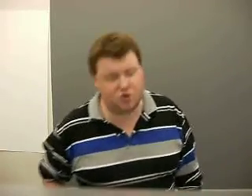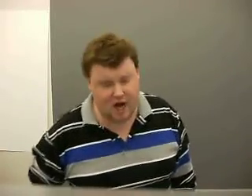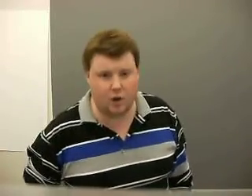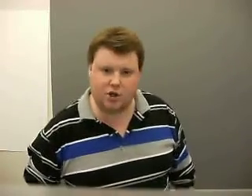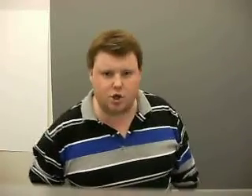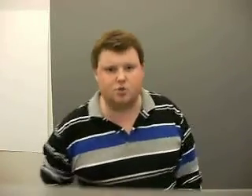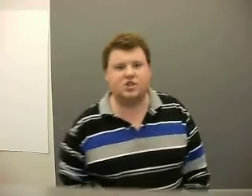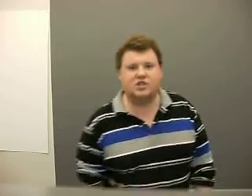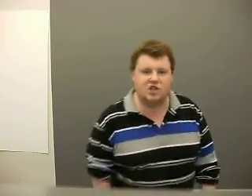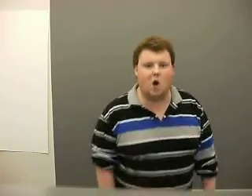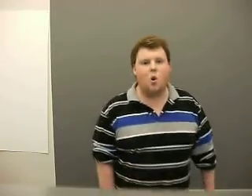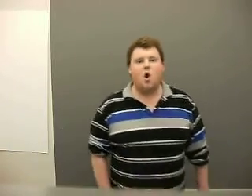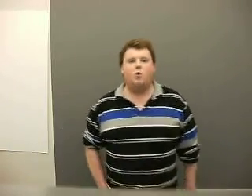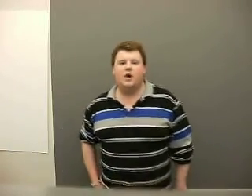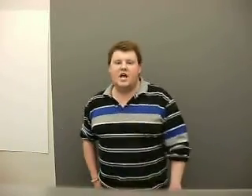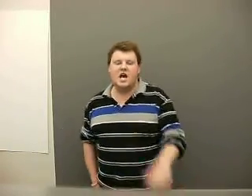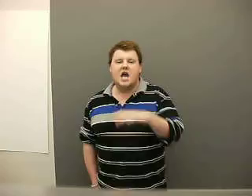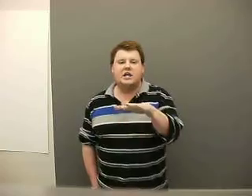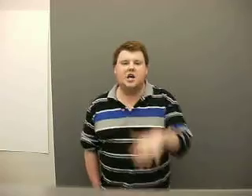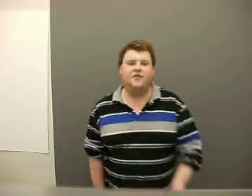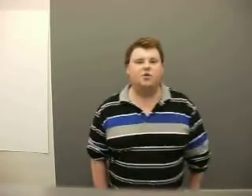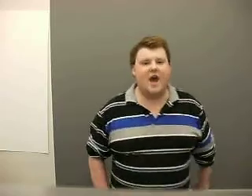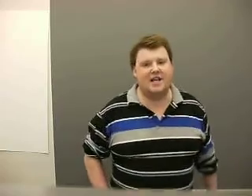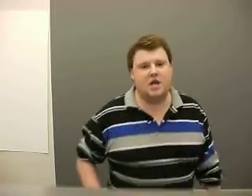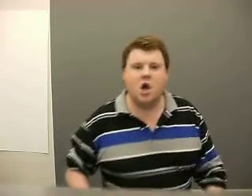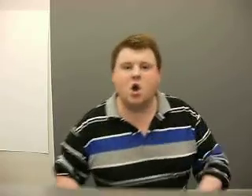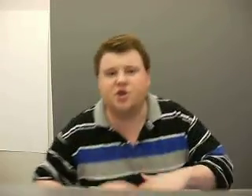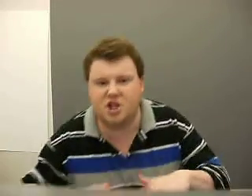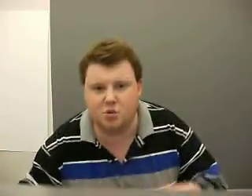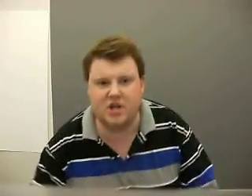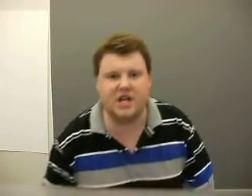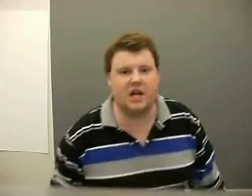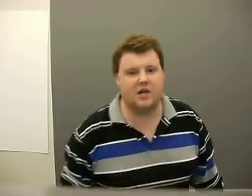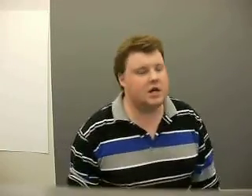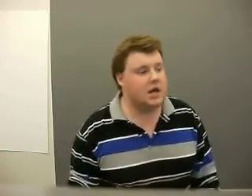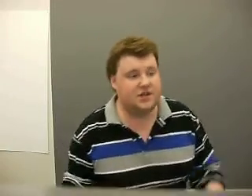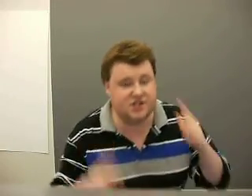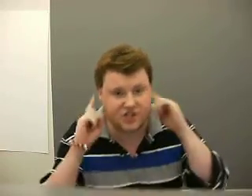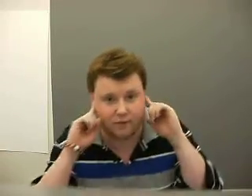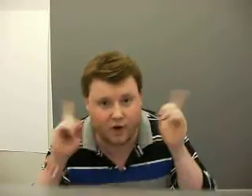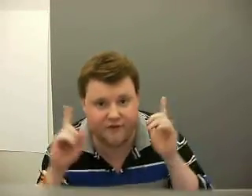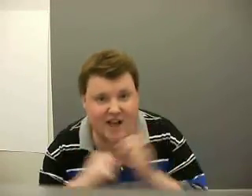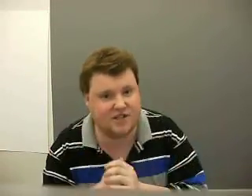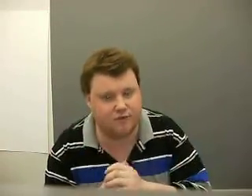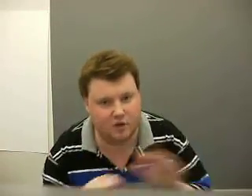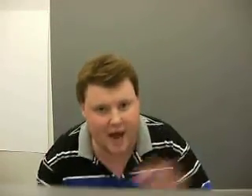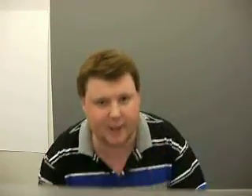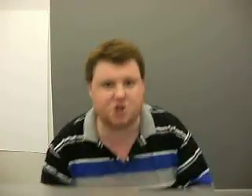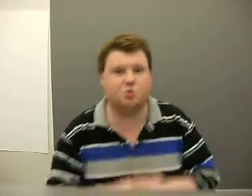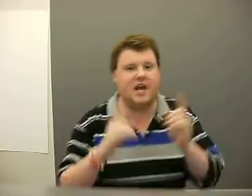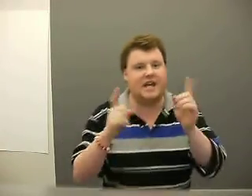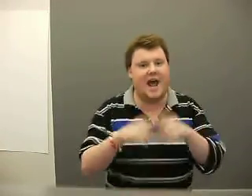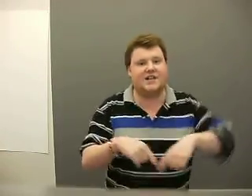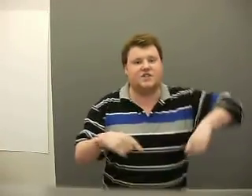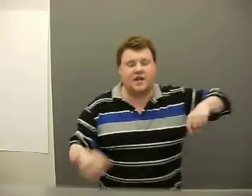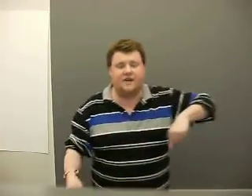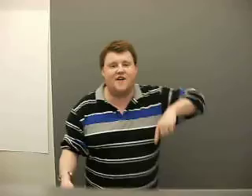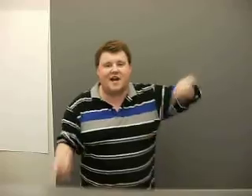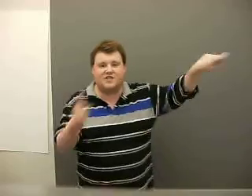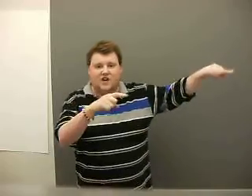check the news. So we give you that that you need to hear. This is some real facts. Some real knowledge. So take your ass. Take your bad ass to